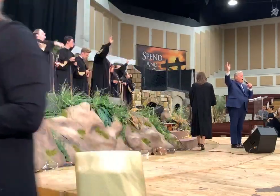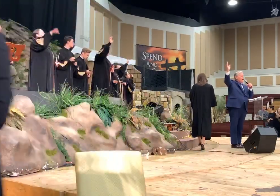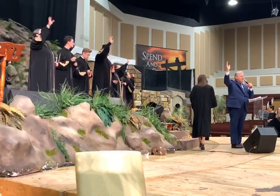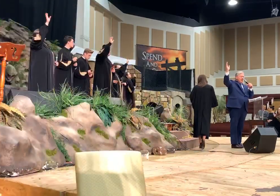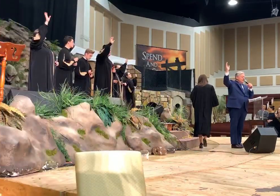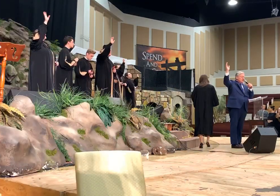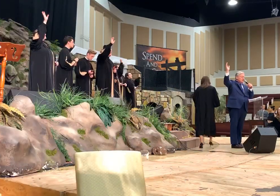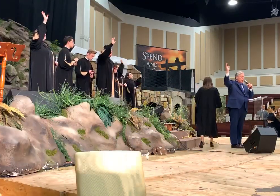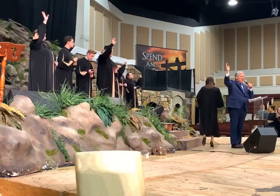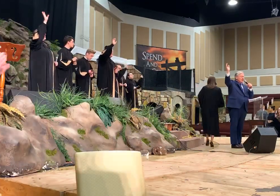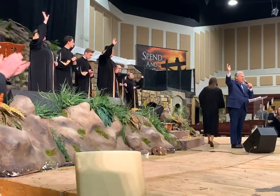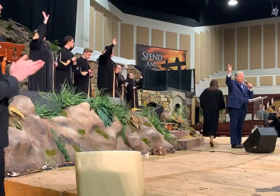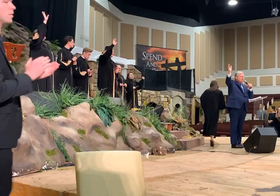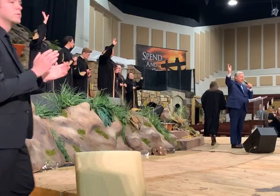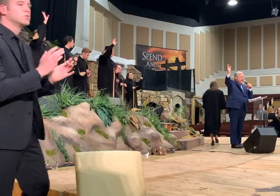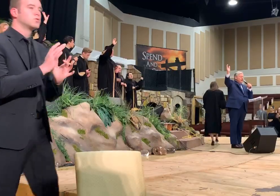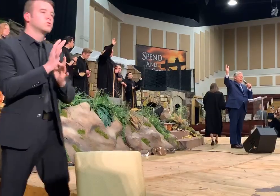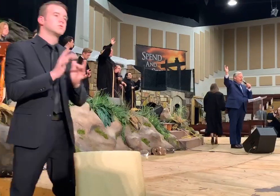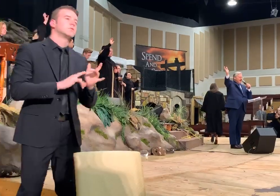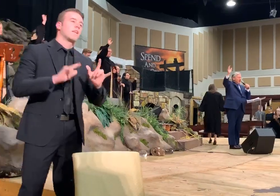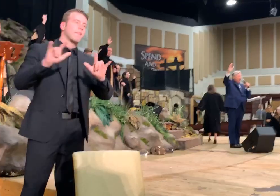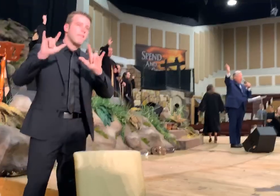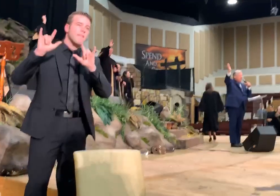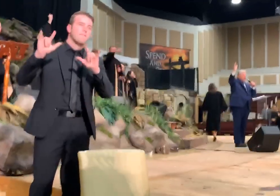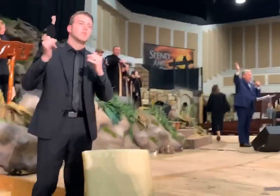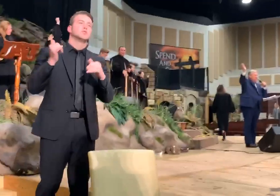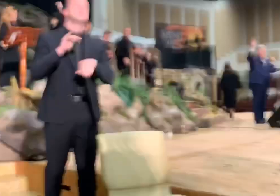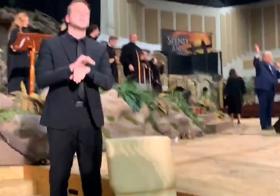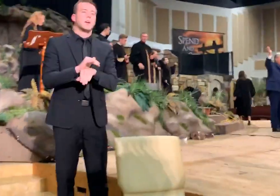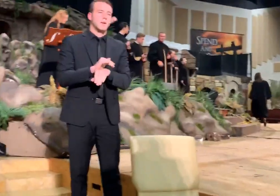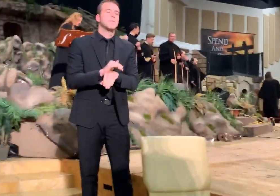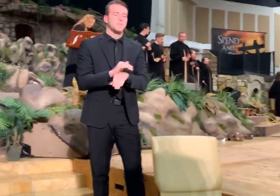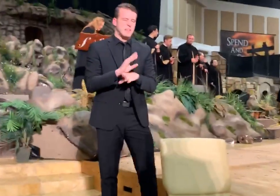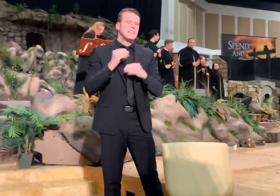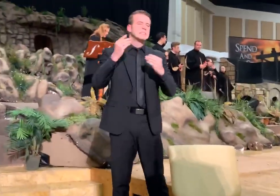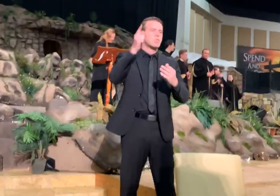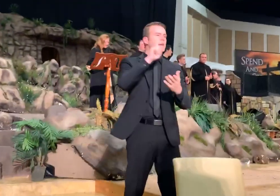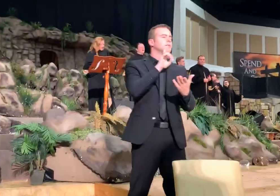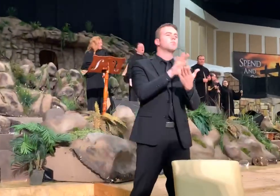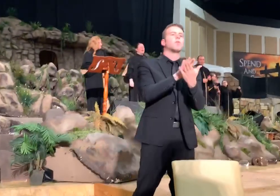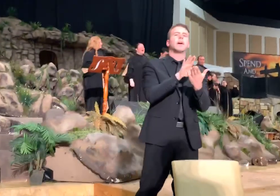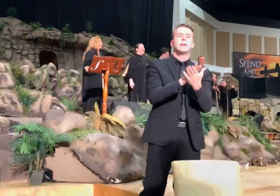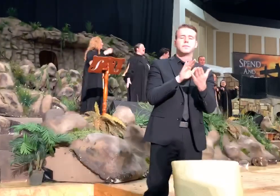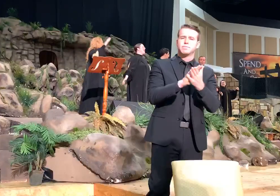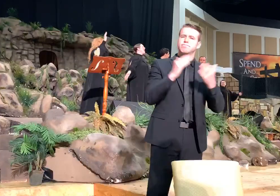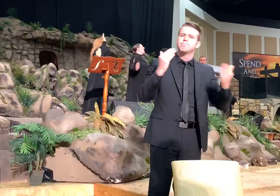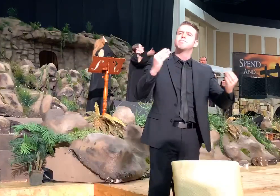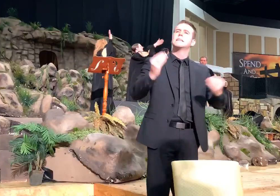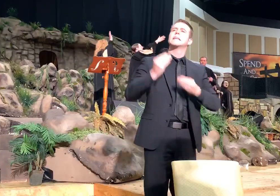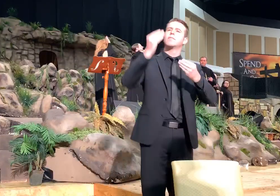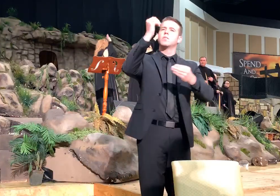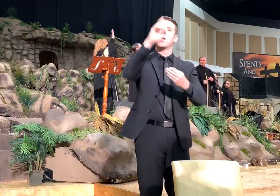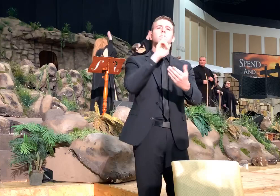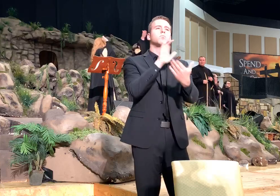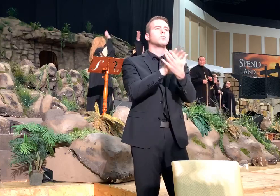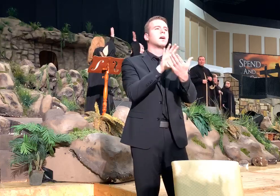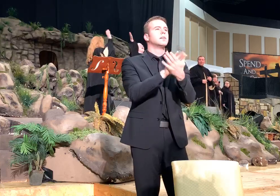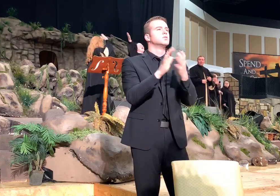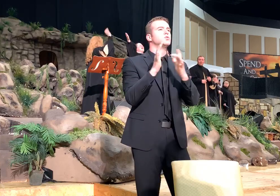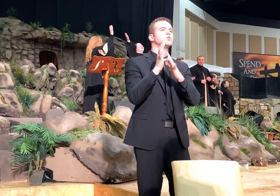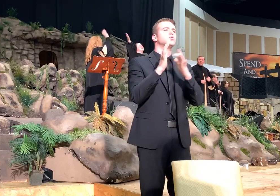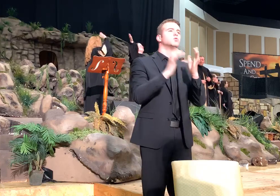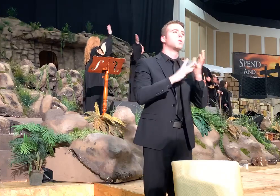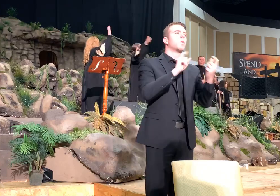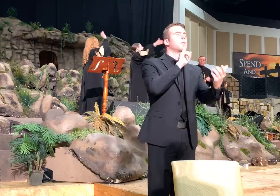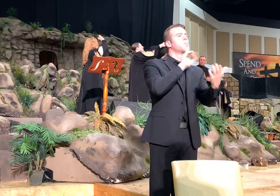Oh, Jesus, I love you tonight. Come on, let's give him some praise. Come on, let's give him some praise. Jesus, I